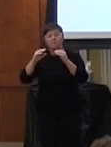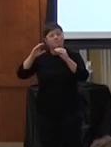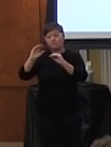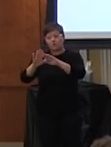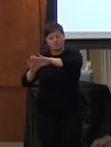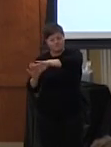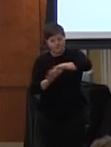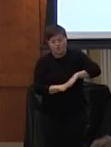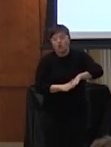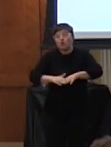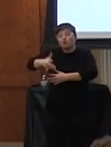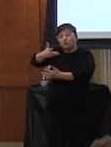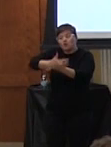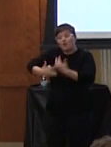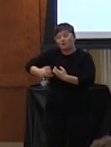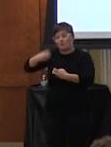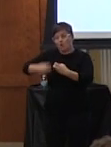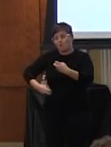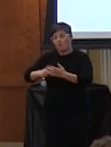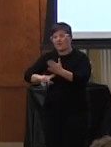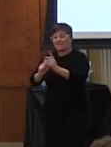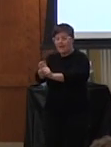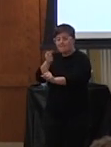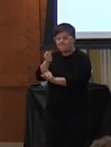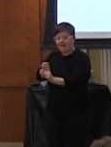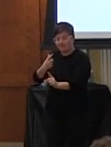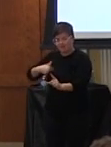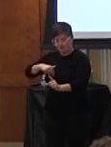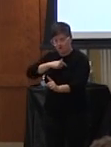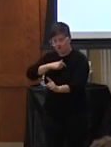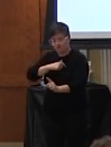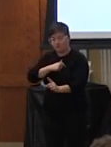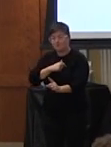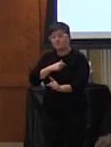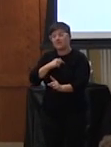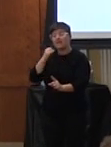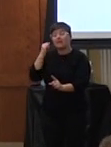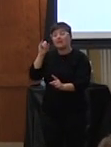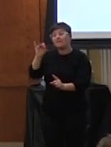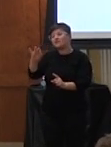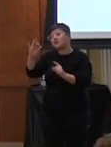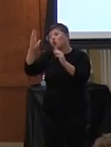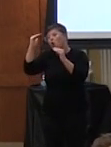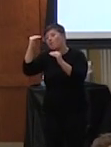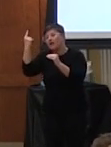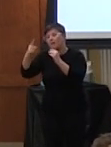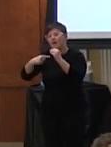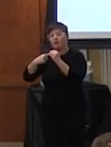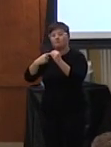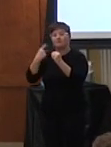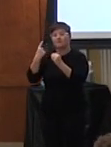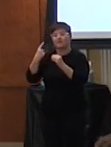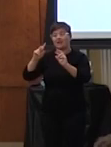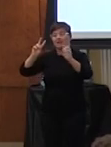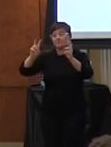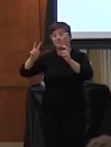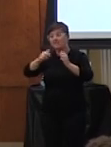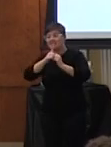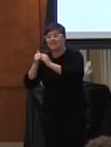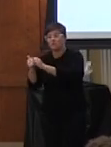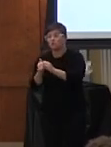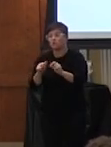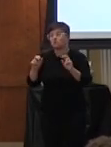so problems that are impacting us i think when it's hoping around something we're struggling with together so